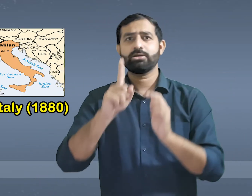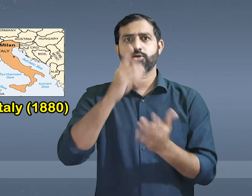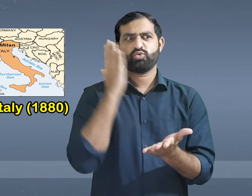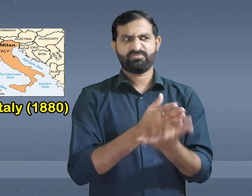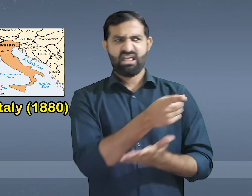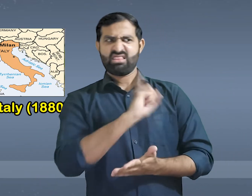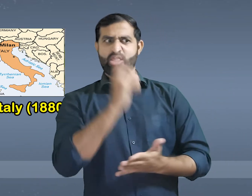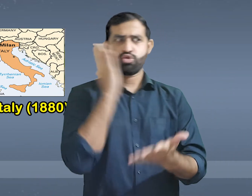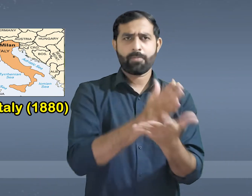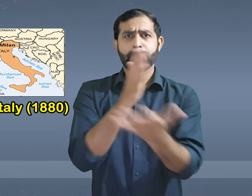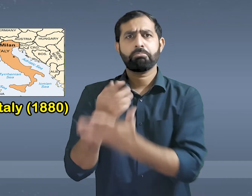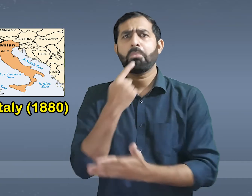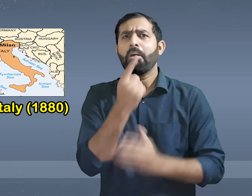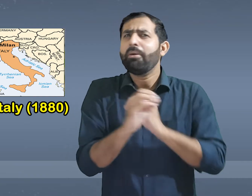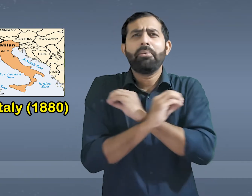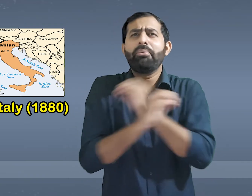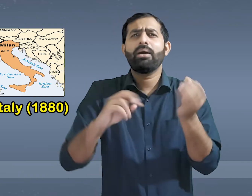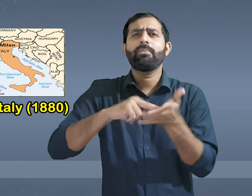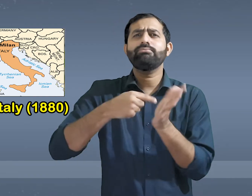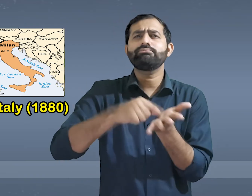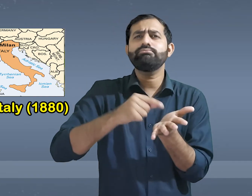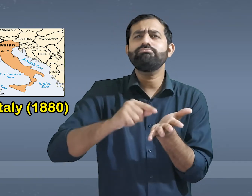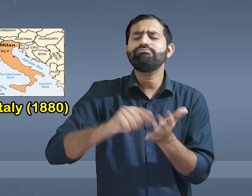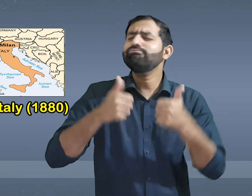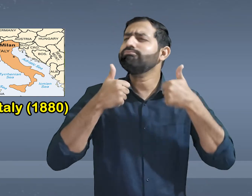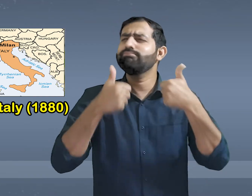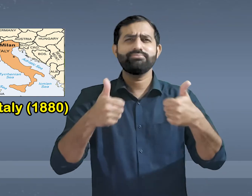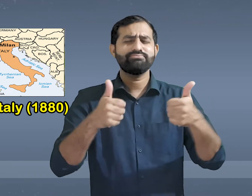There was no restriction in using the sign language.